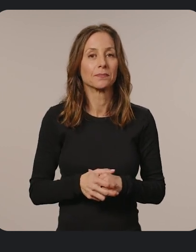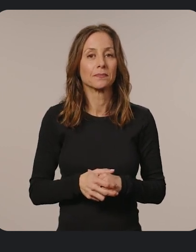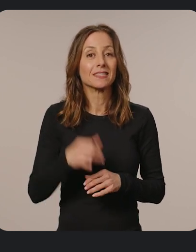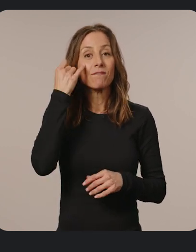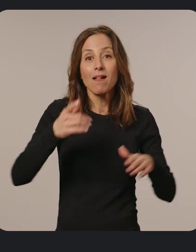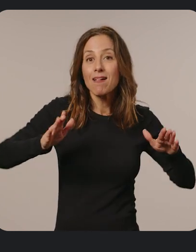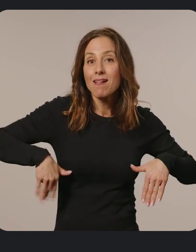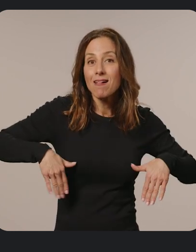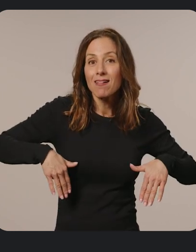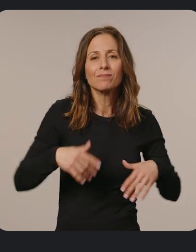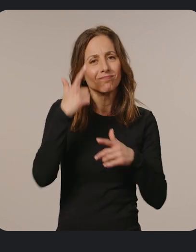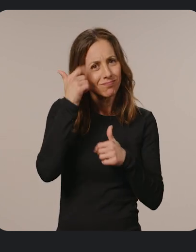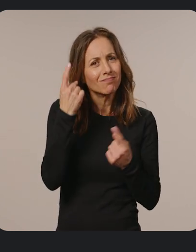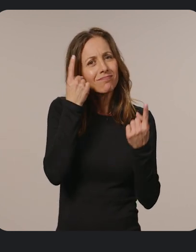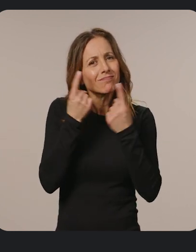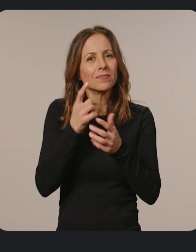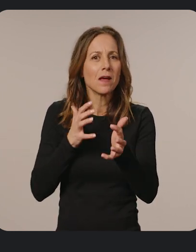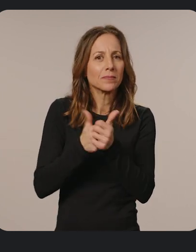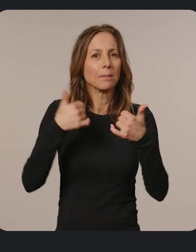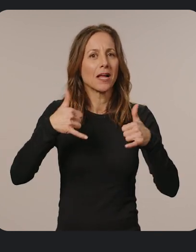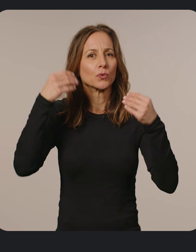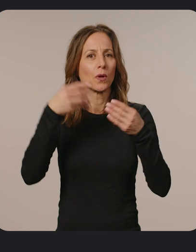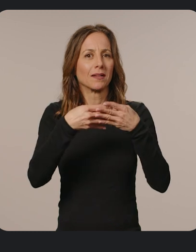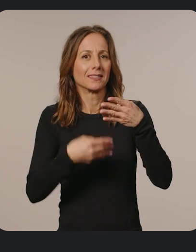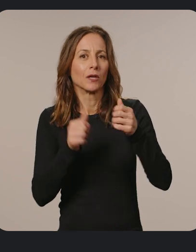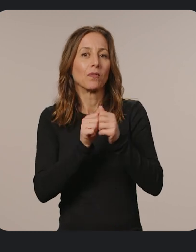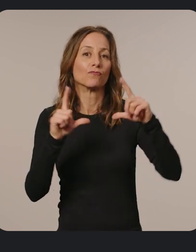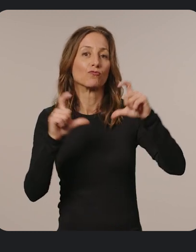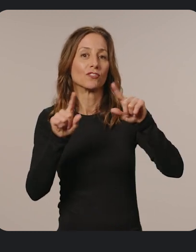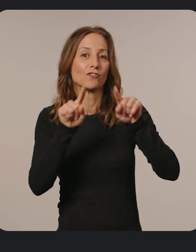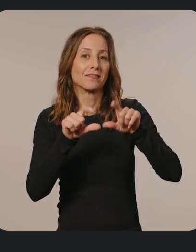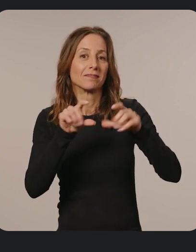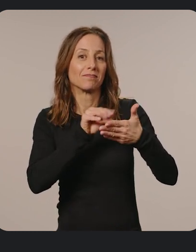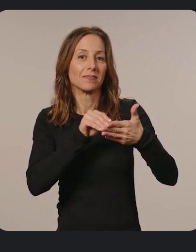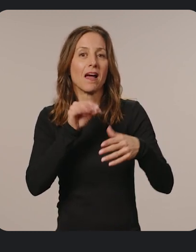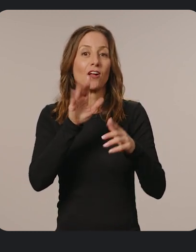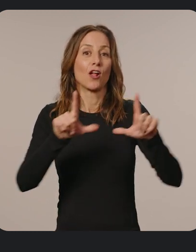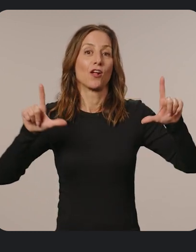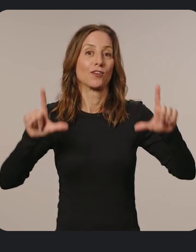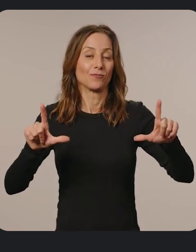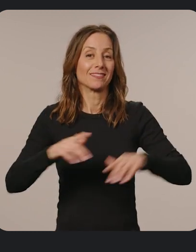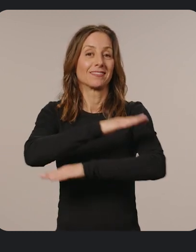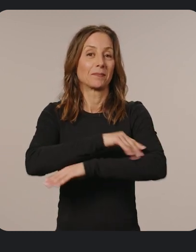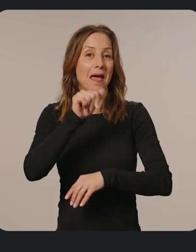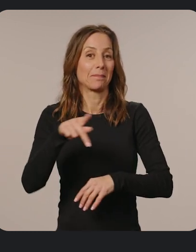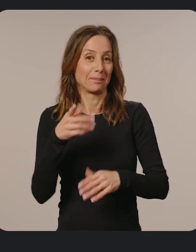If you haven't already, consider updating your Play Store listing with screenshots of your large screen desktop app